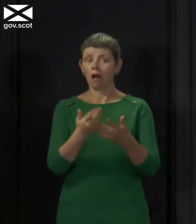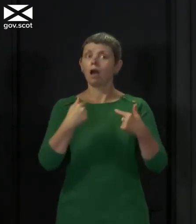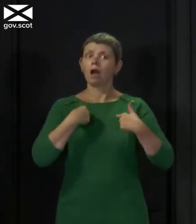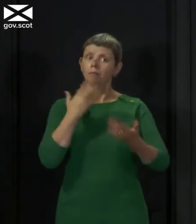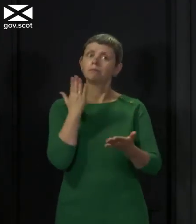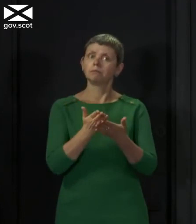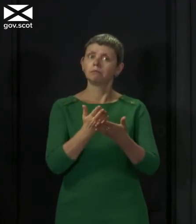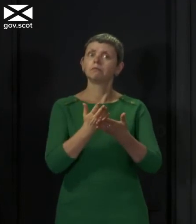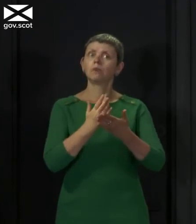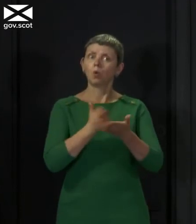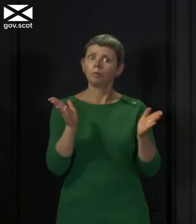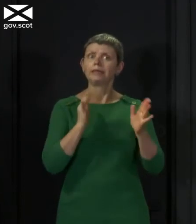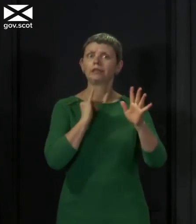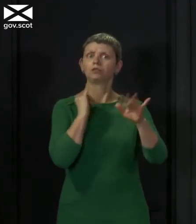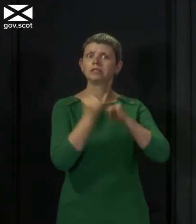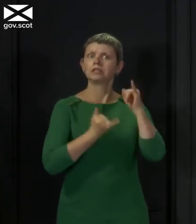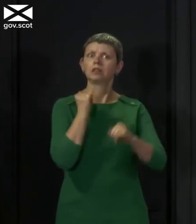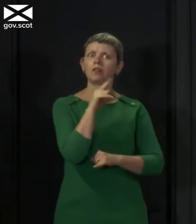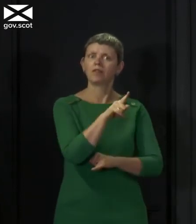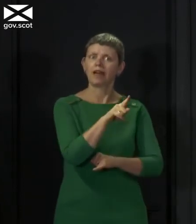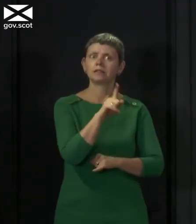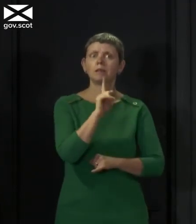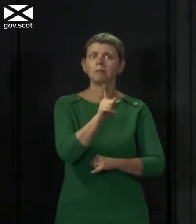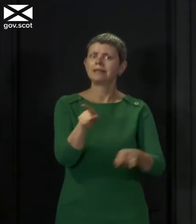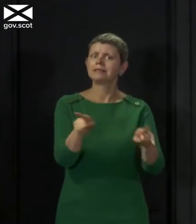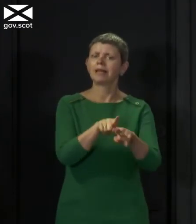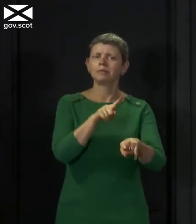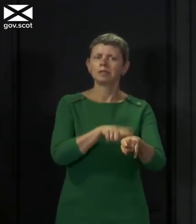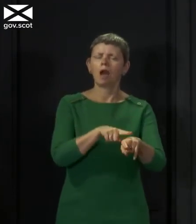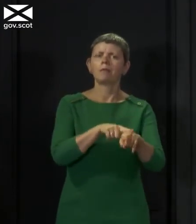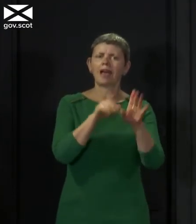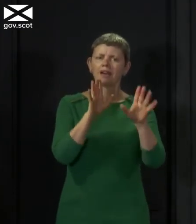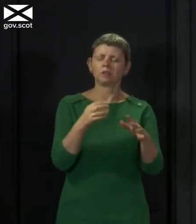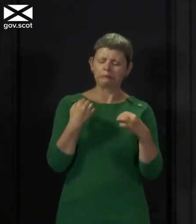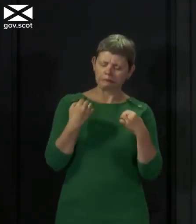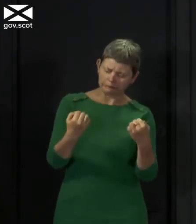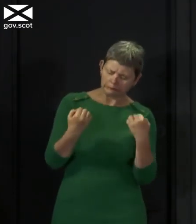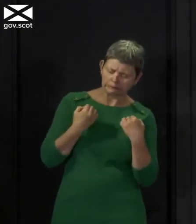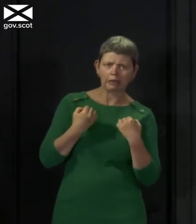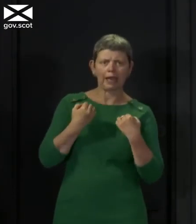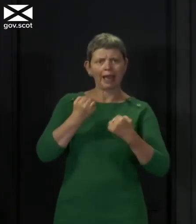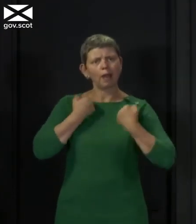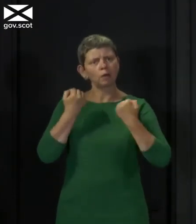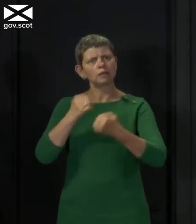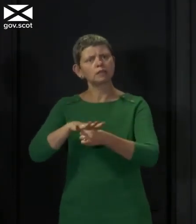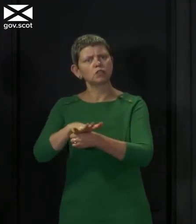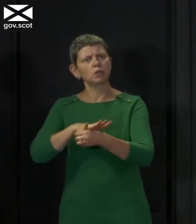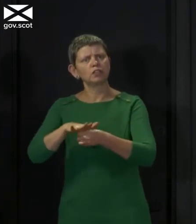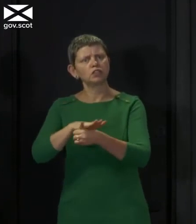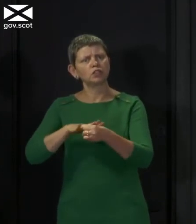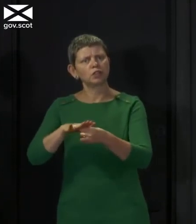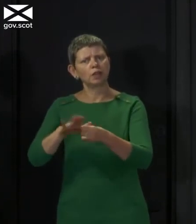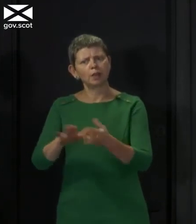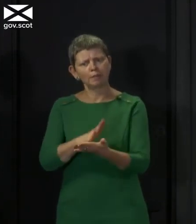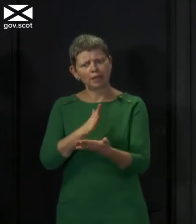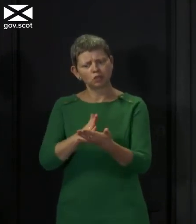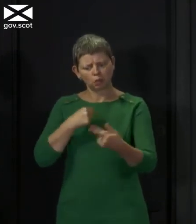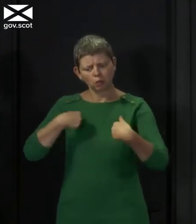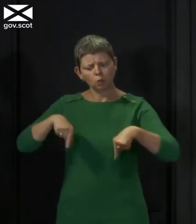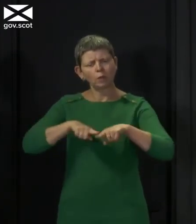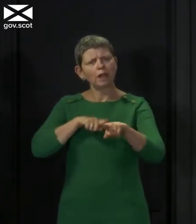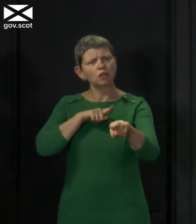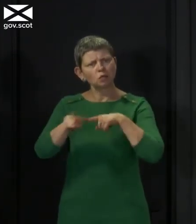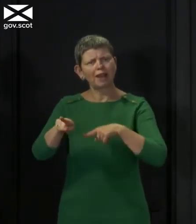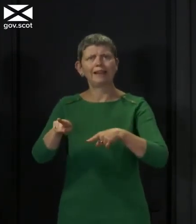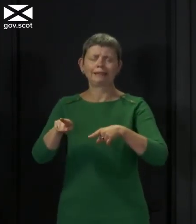also have to look at our own countries and ourselves and make sure that we are all trying to do the right things, and